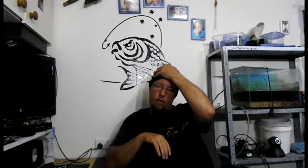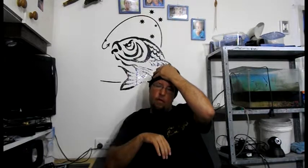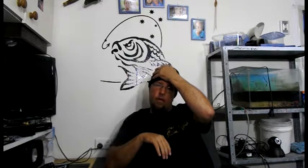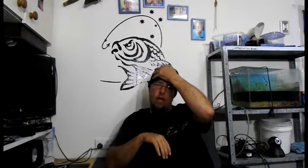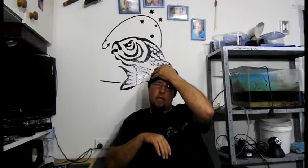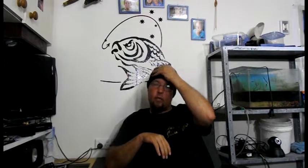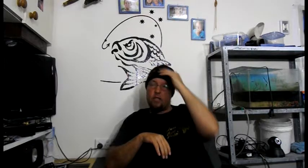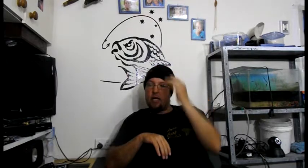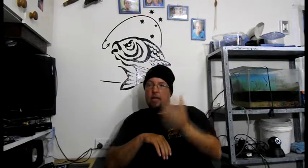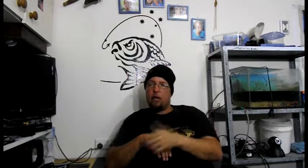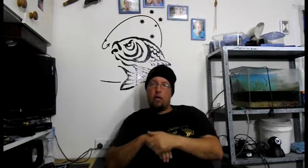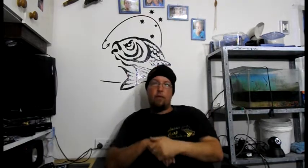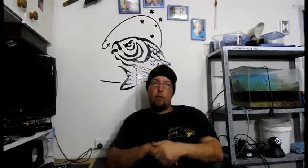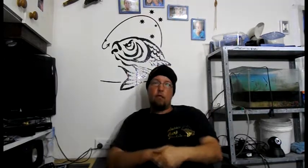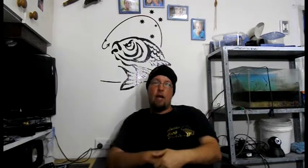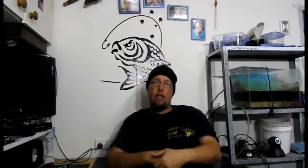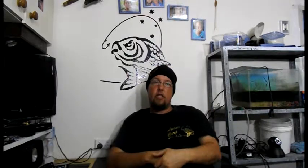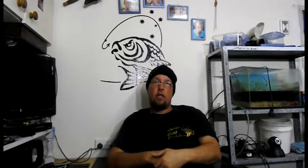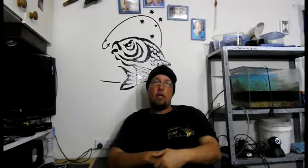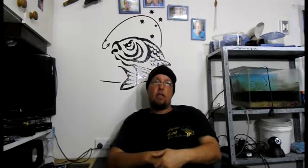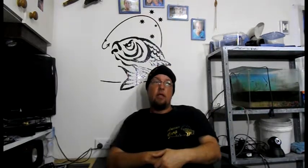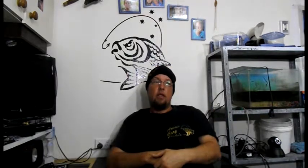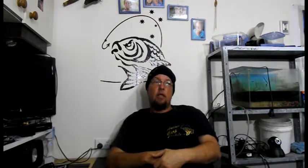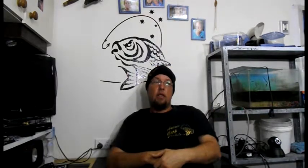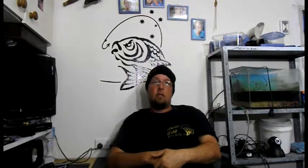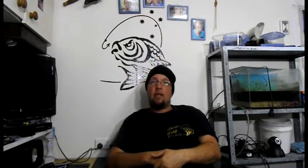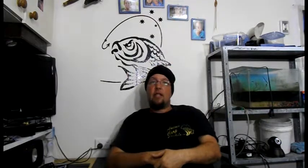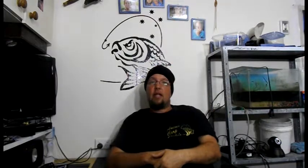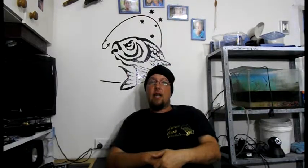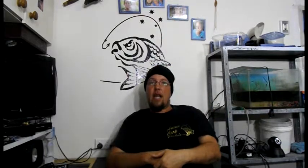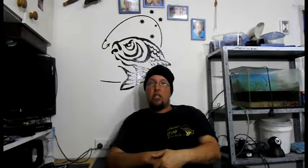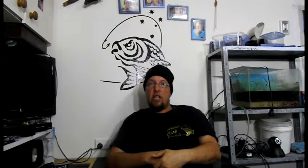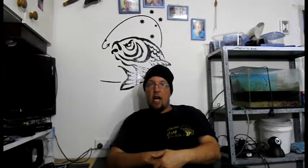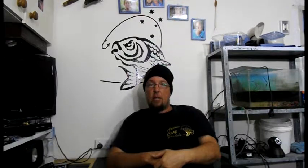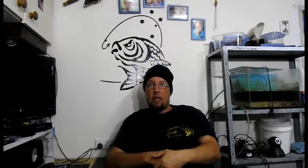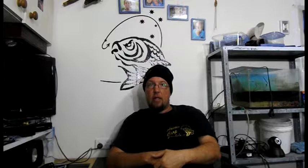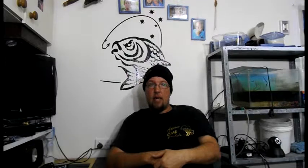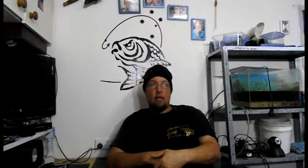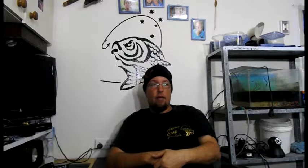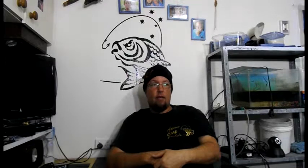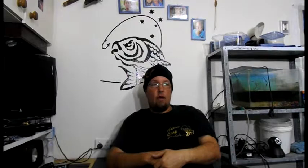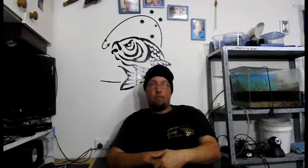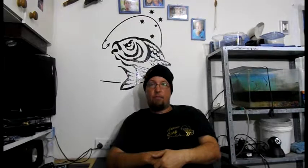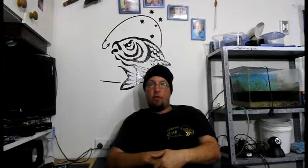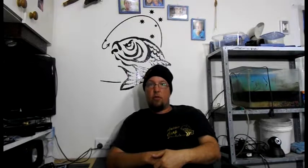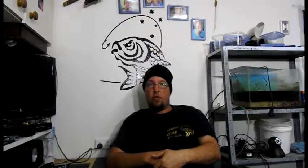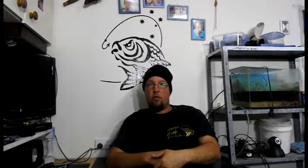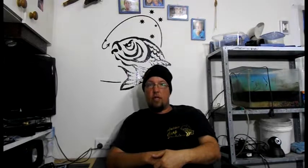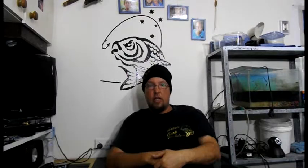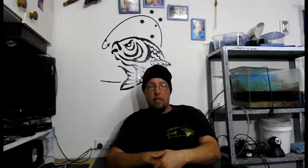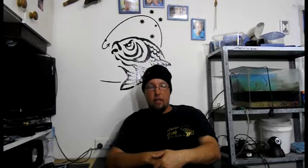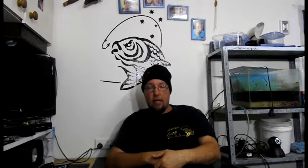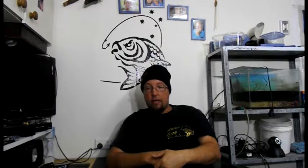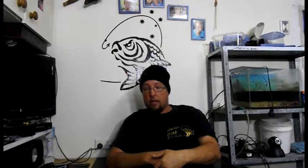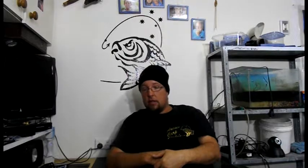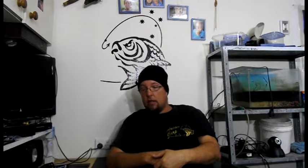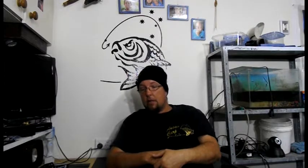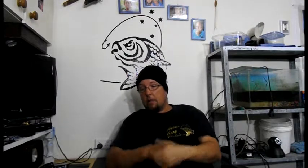Last time I was down there. I heard of an Asian guy. That had been down there. Catching carp out of there. Now. I personally wouldn't eat anything out of it. But